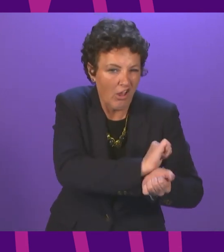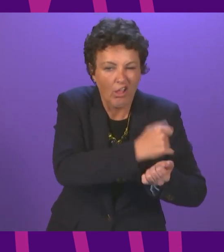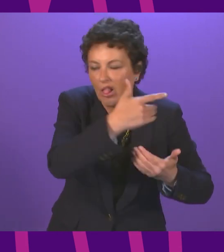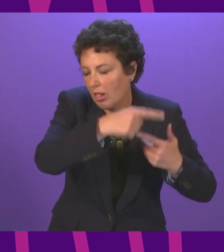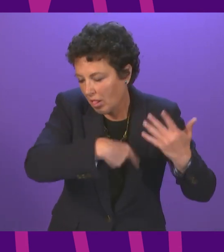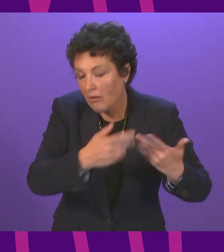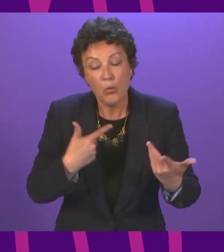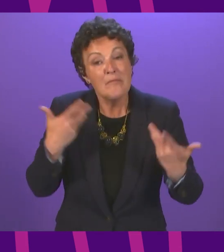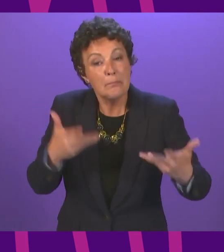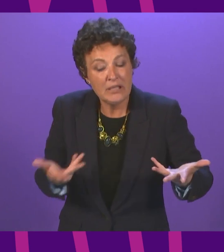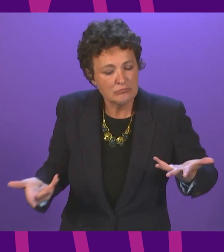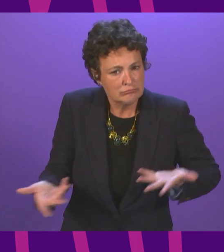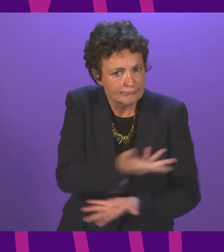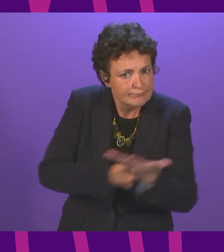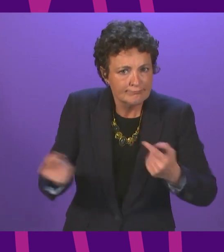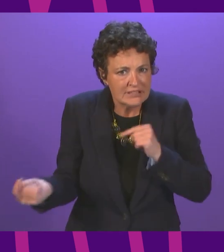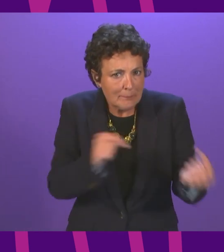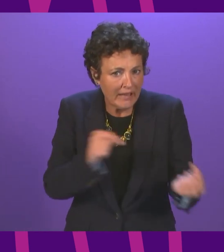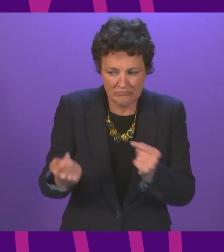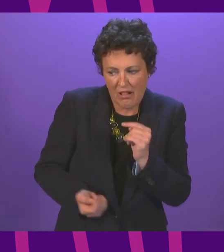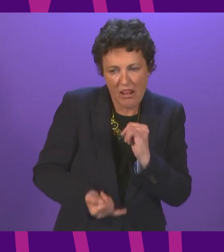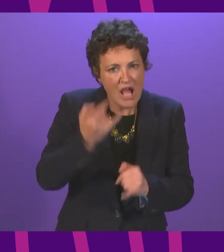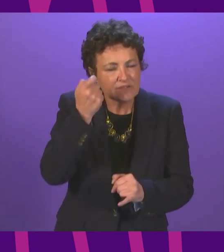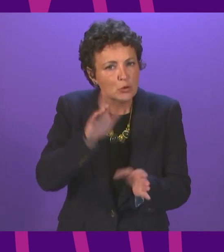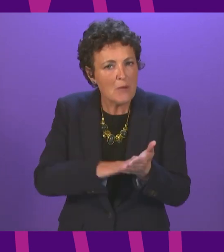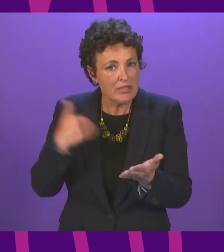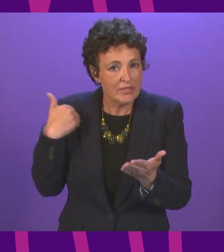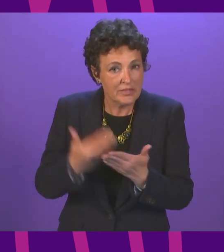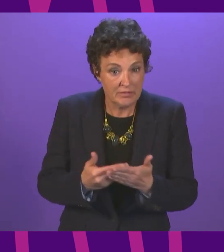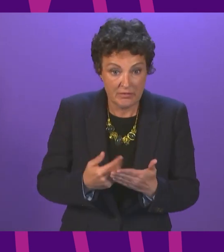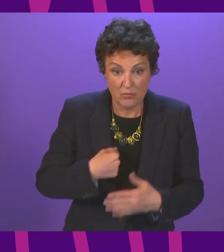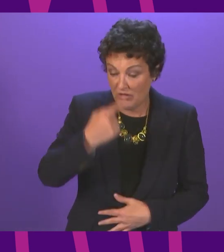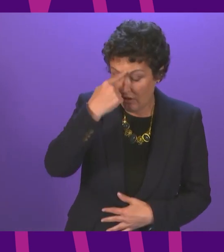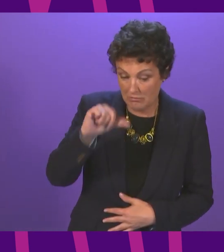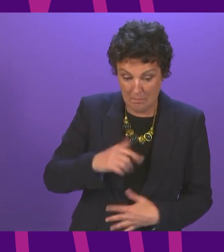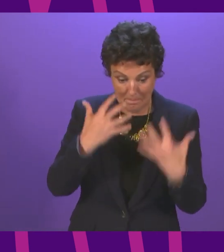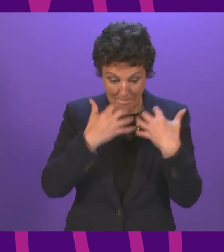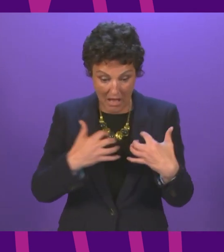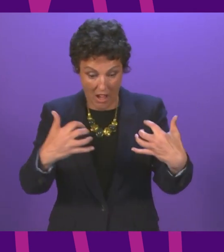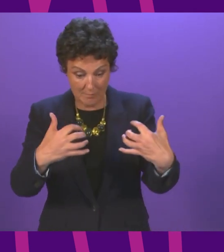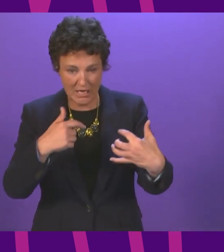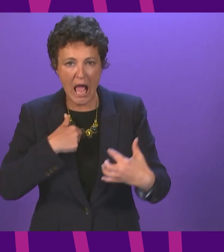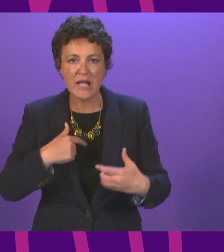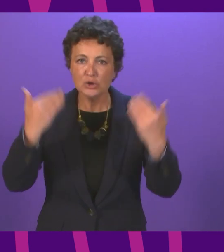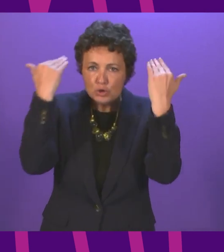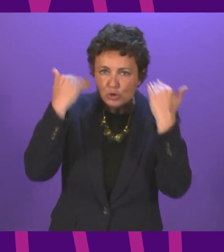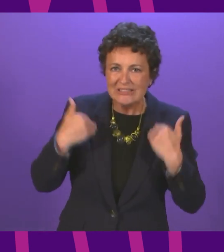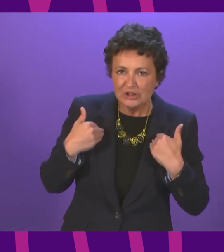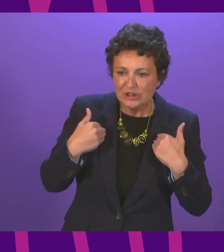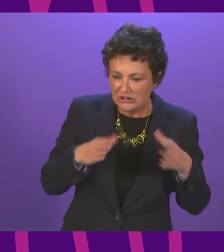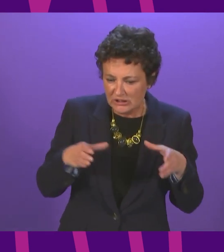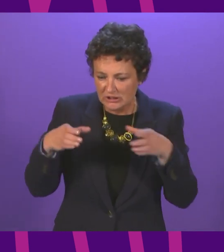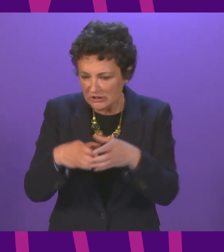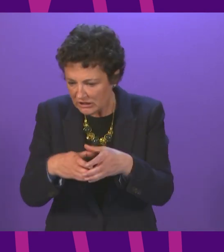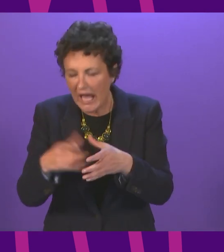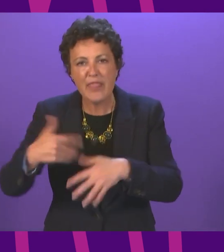debates in other contexts over the past few months about whether the separation of powers between parliament and the judiciary and the criminal justice system